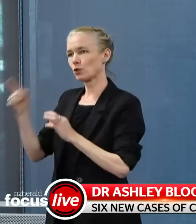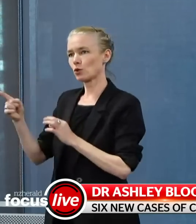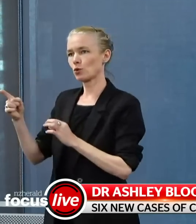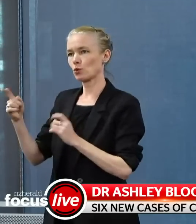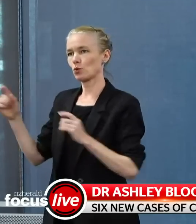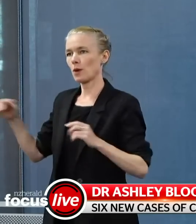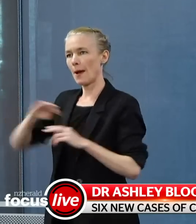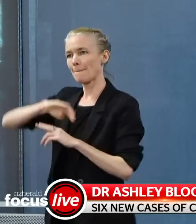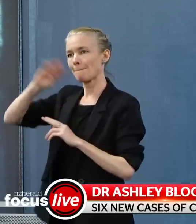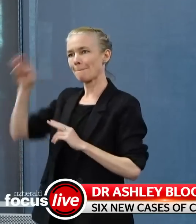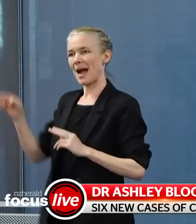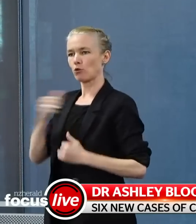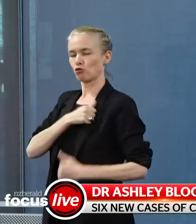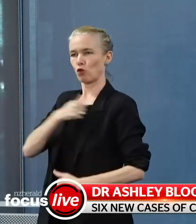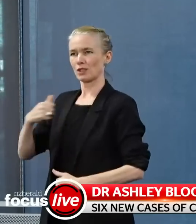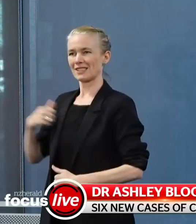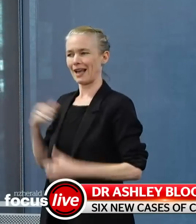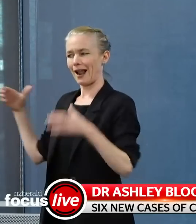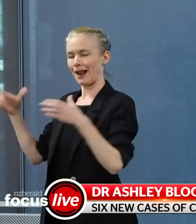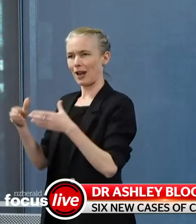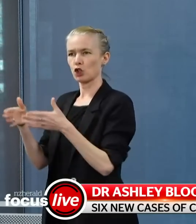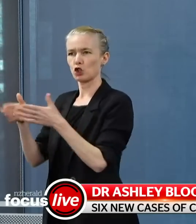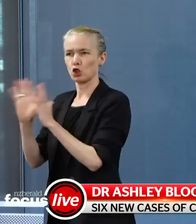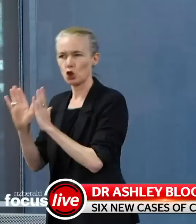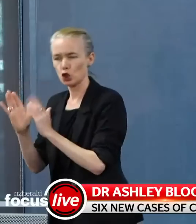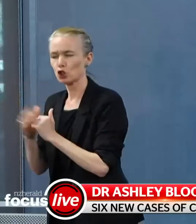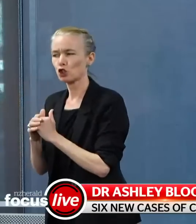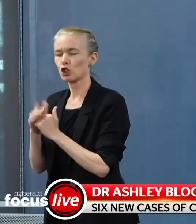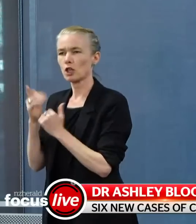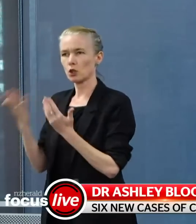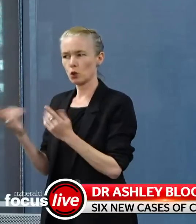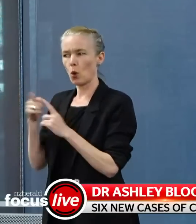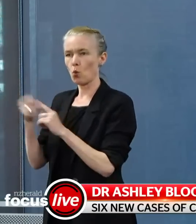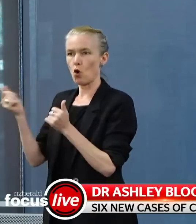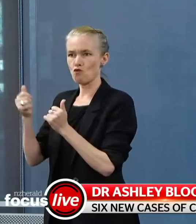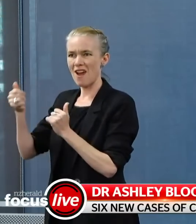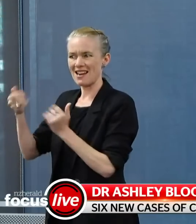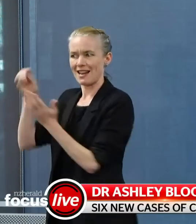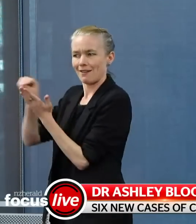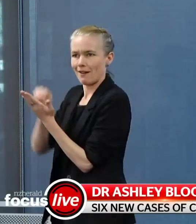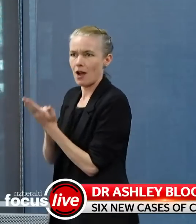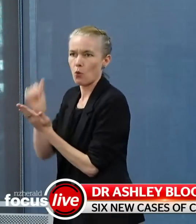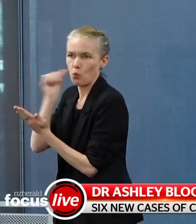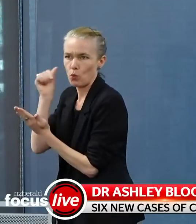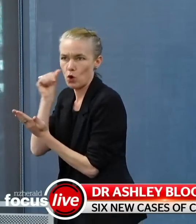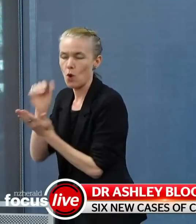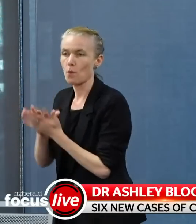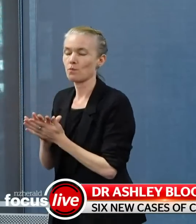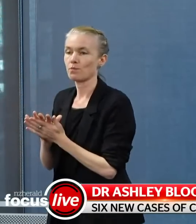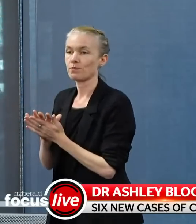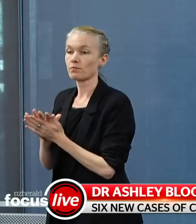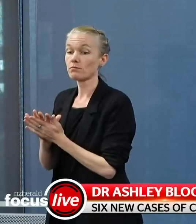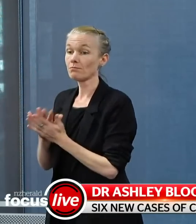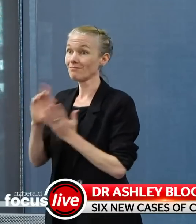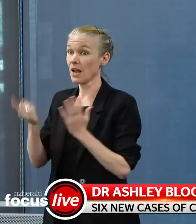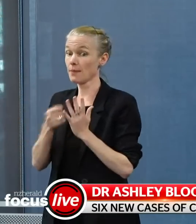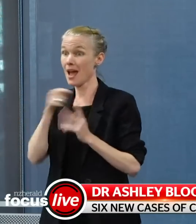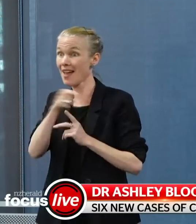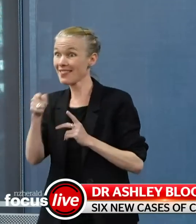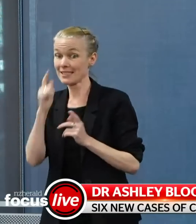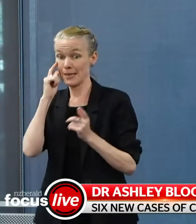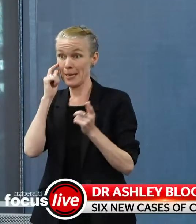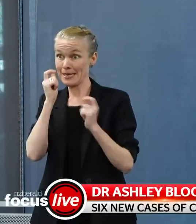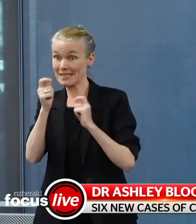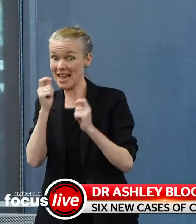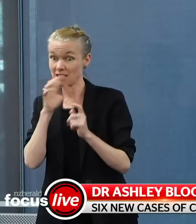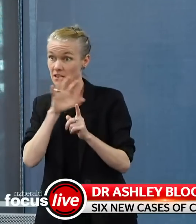were already part of that grouping, that sub-grouping. The others have been tested, have